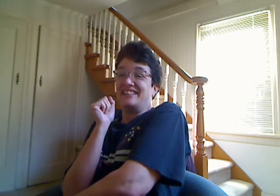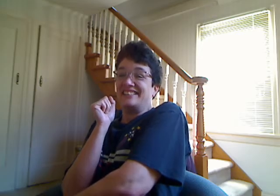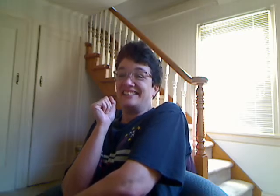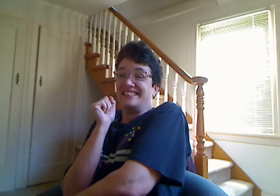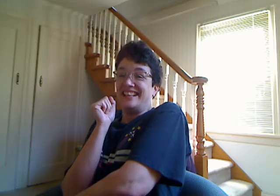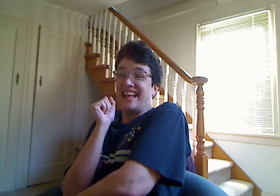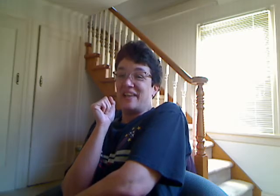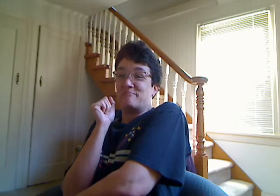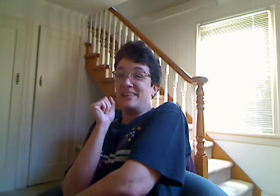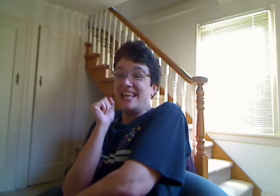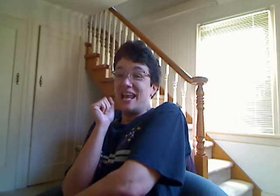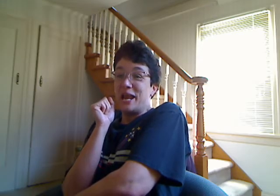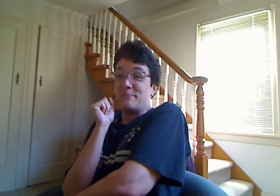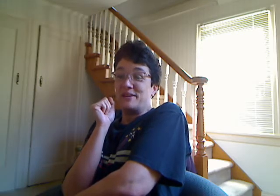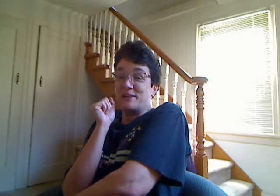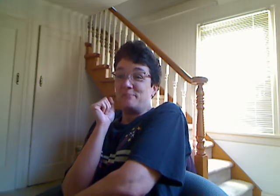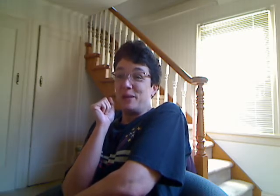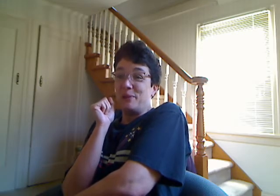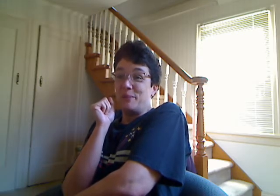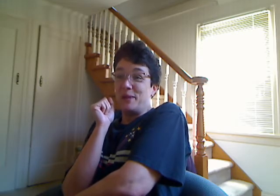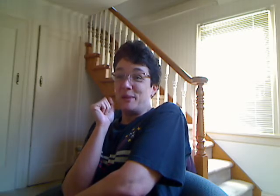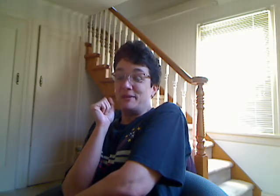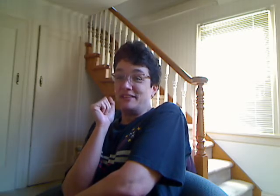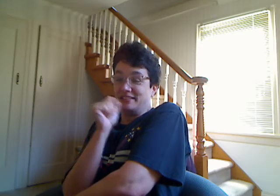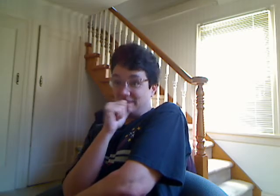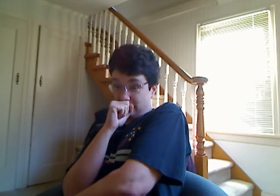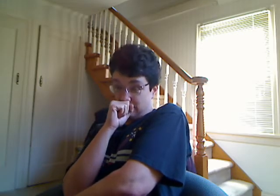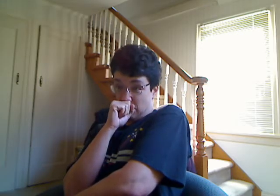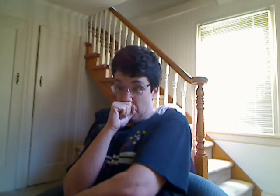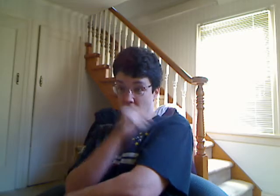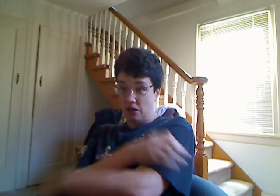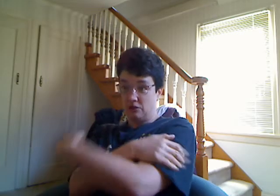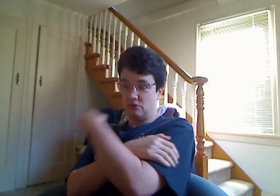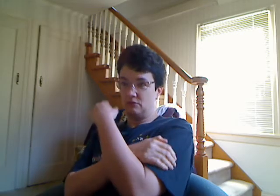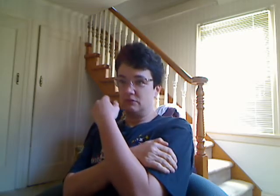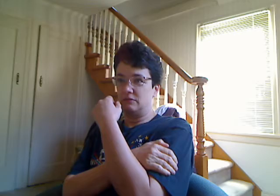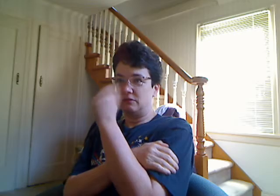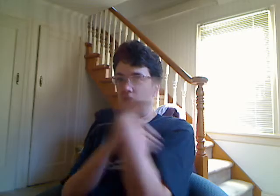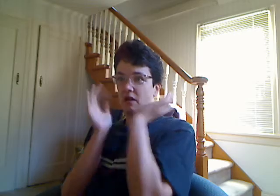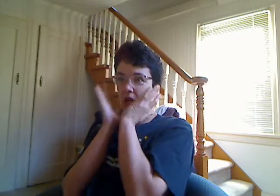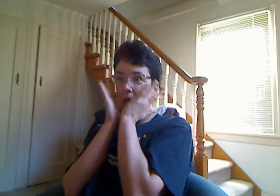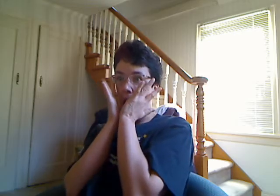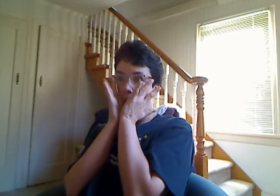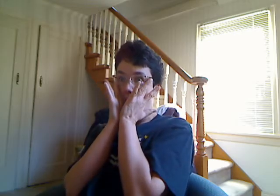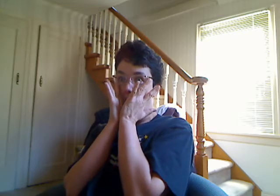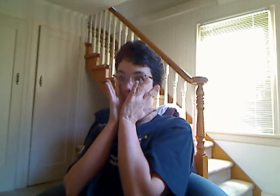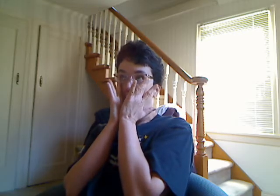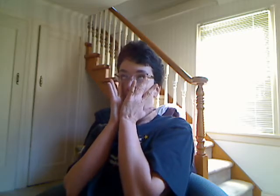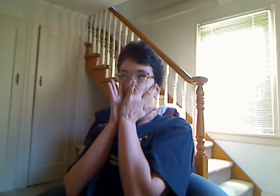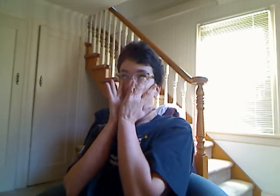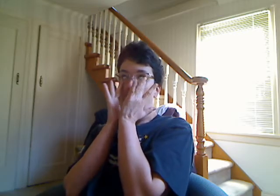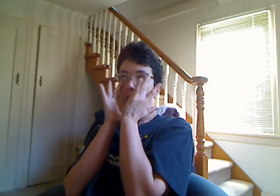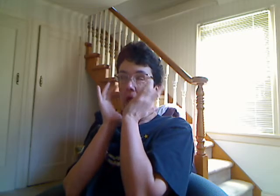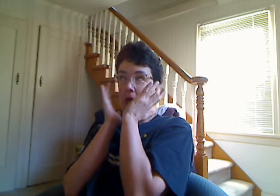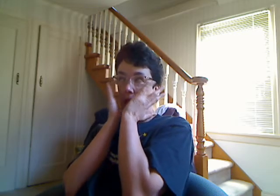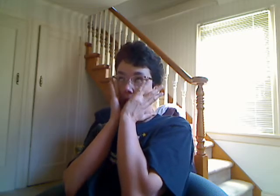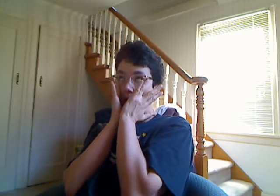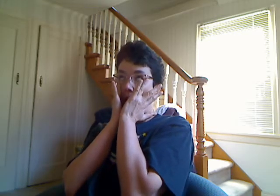of friggin' sulfur. Bleep! Bleep bleep bleep bleep And smell of a rotten egg. Like, normally when you have an egg, you smell the rotten sulfuriness, but you don't taste